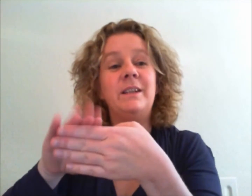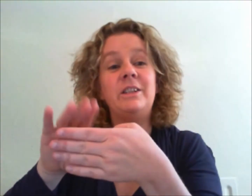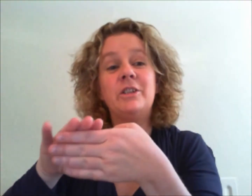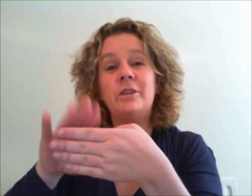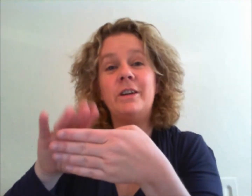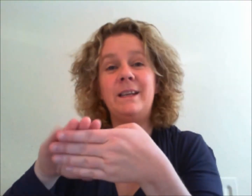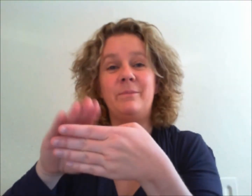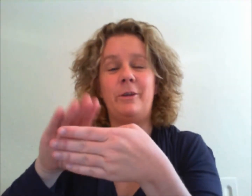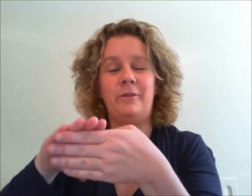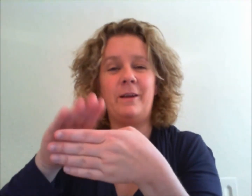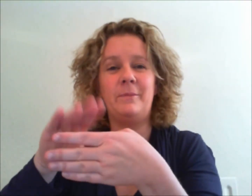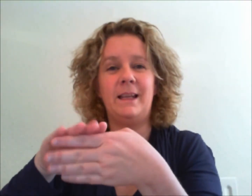enjoy my family